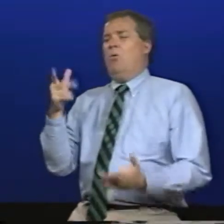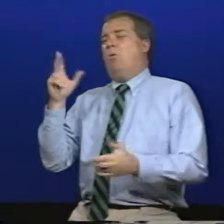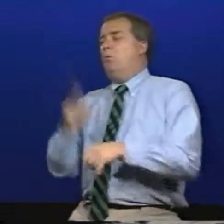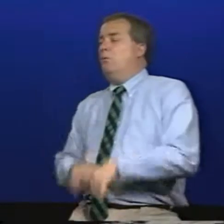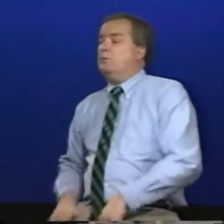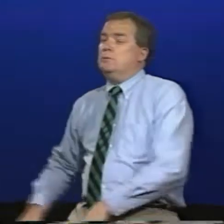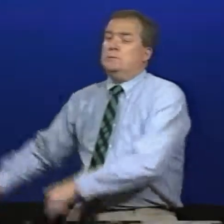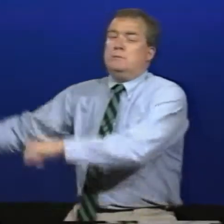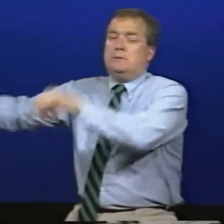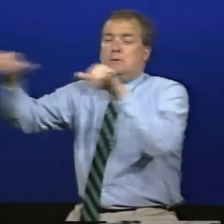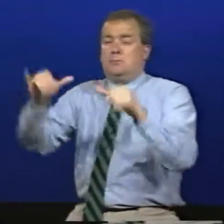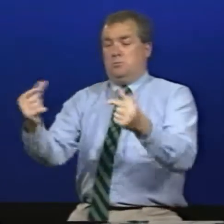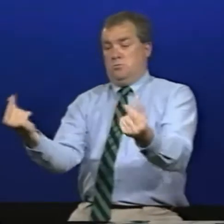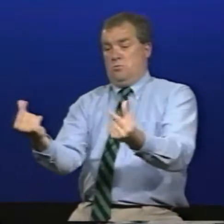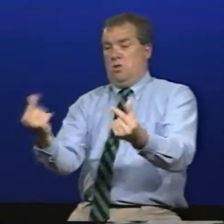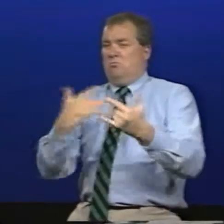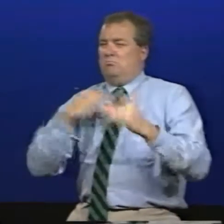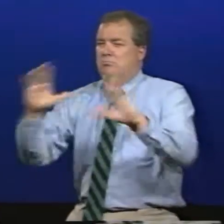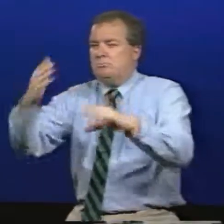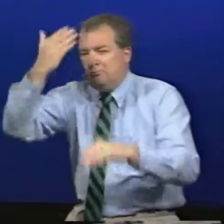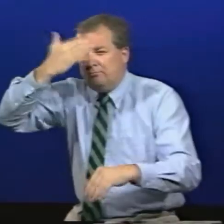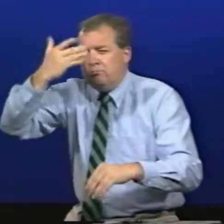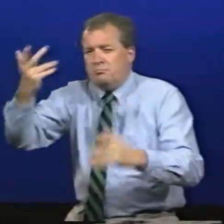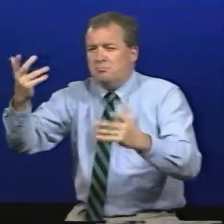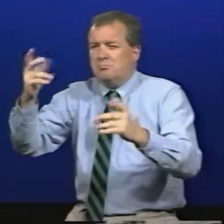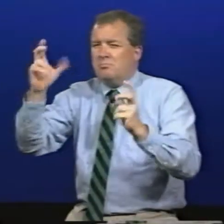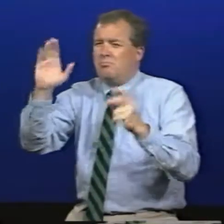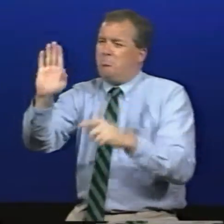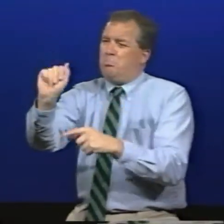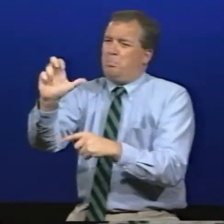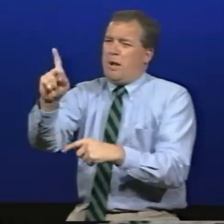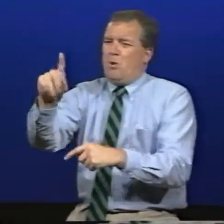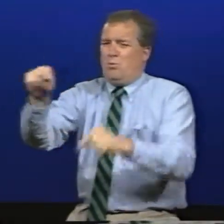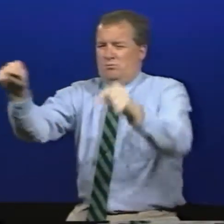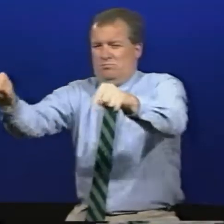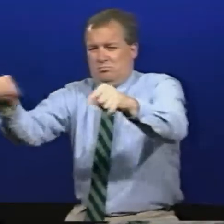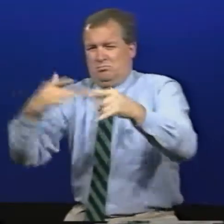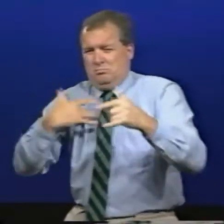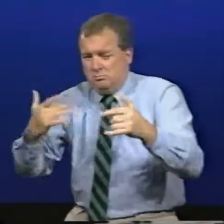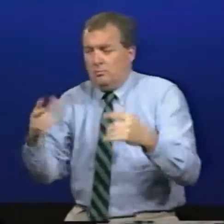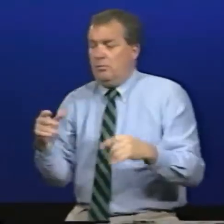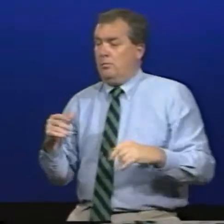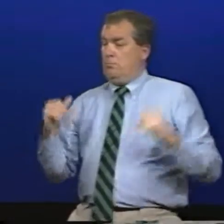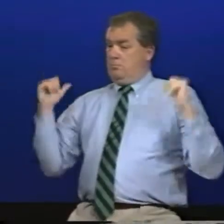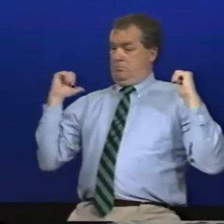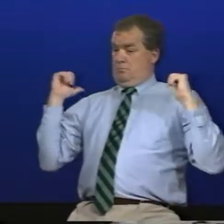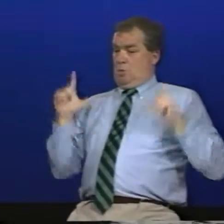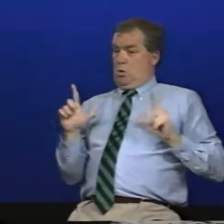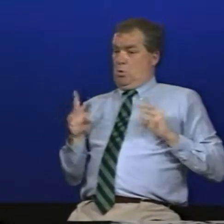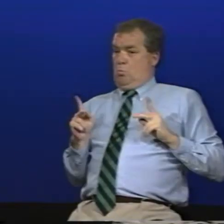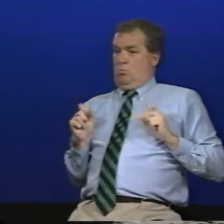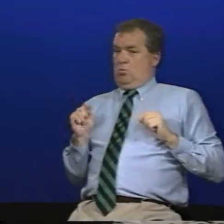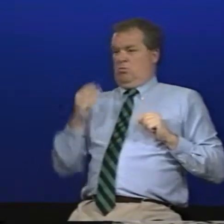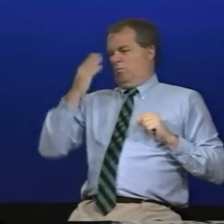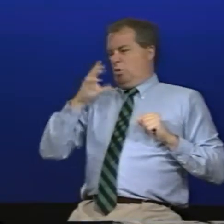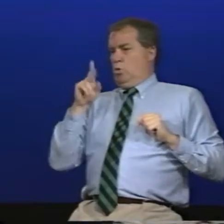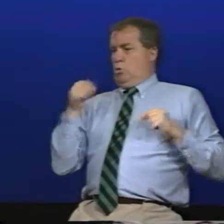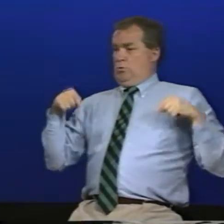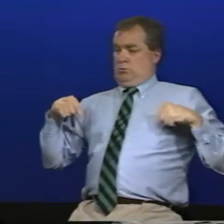who where in that 2-1-2 zone defense and it's pretty much the accepted standard in the back court you set up two guards in the lower or